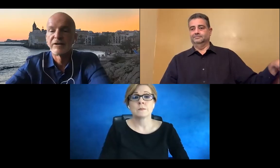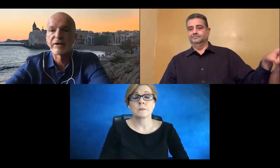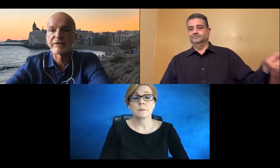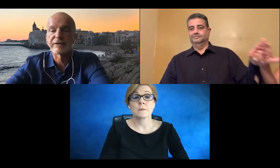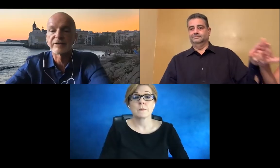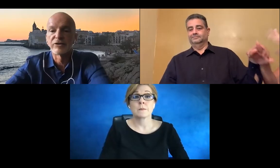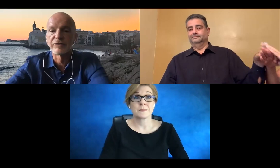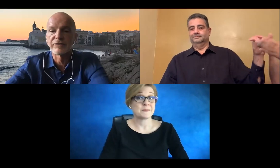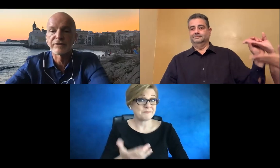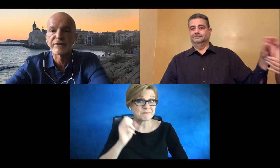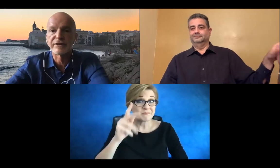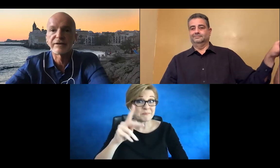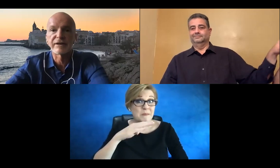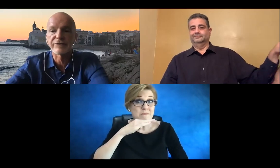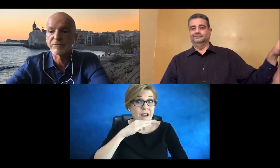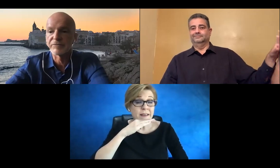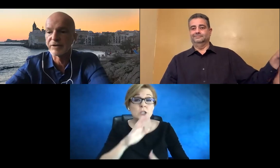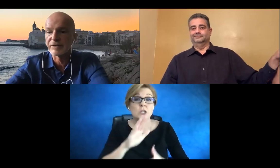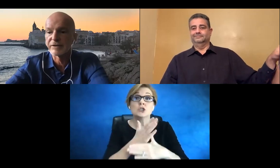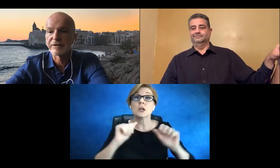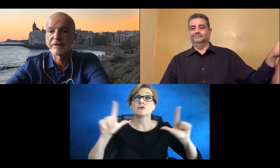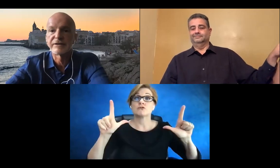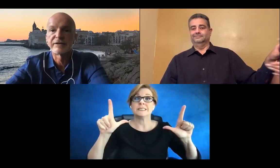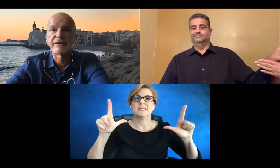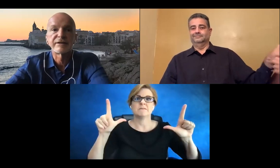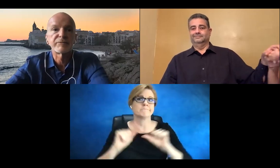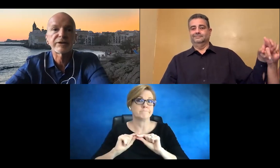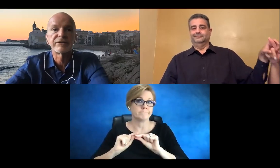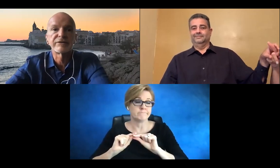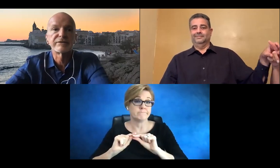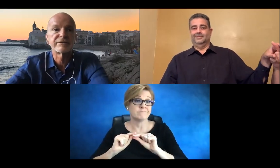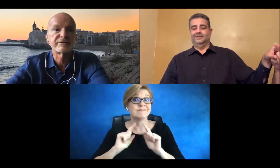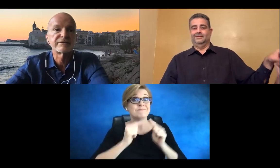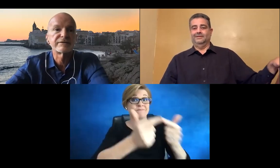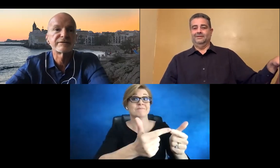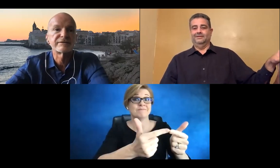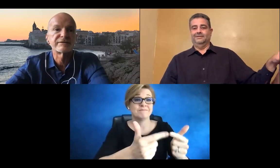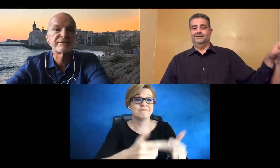Okay, Brian, I close the desktop sharing. Back to you.